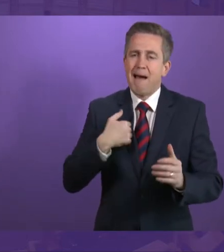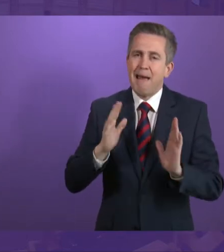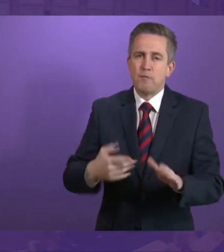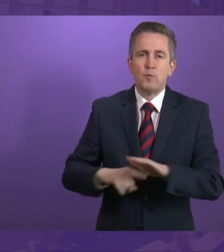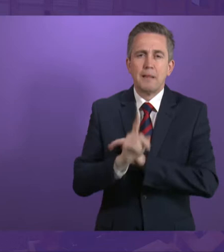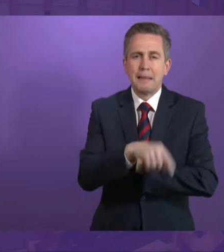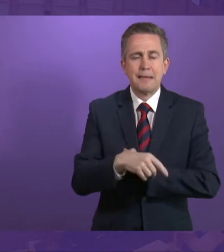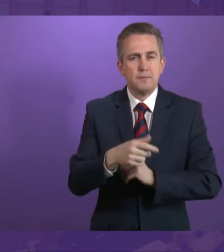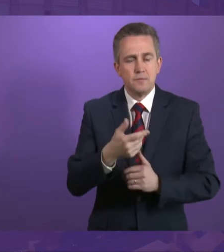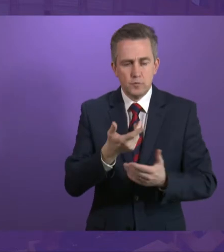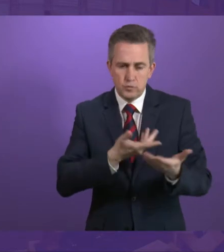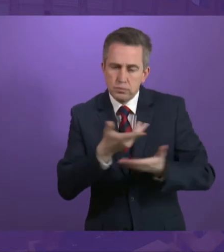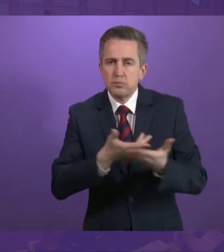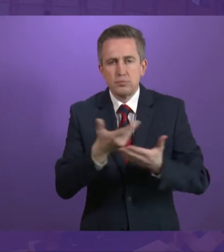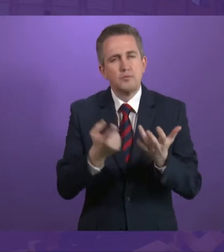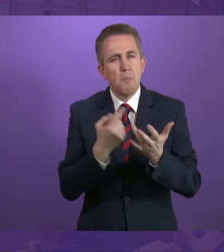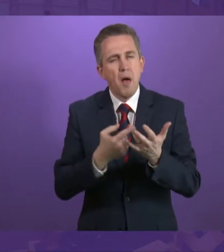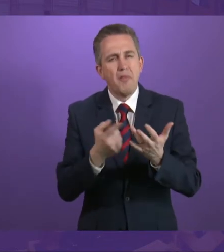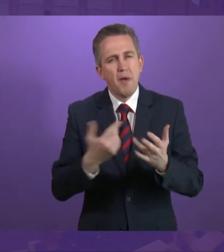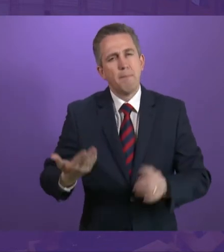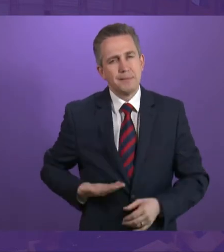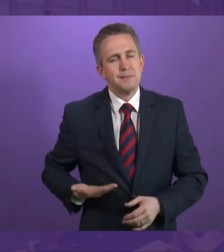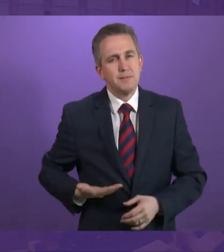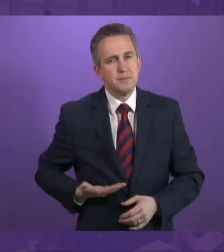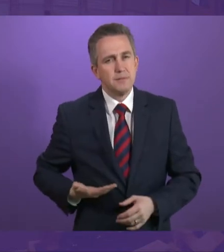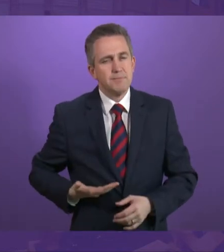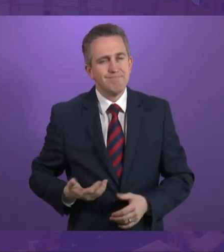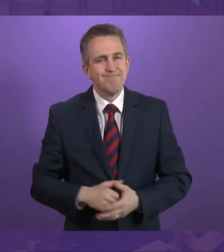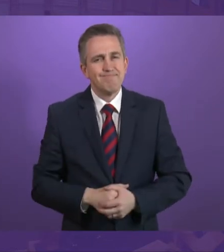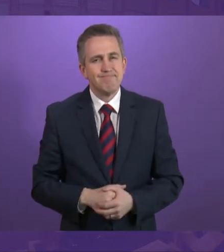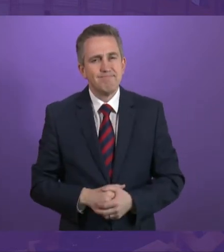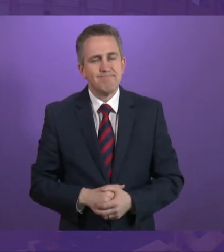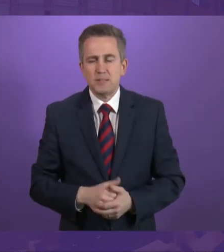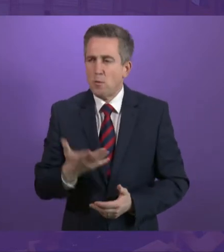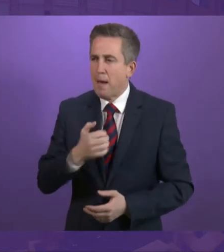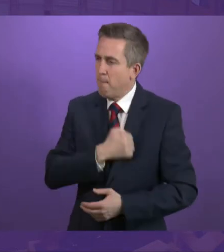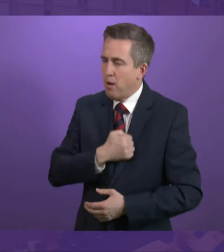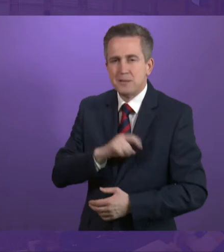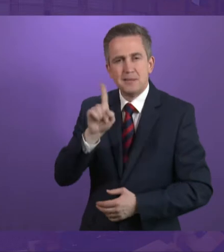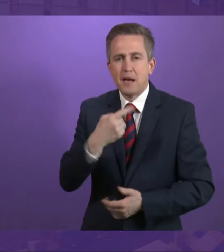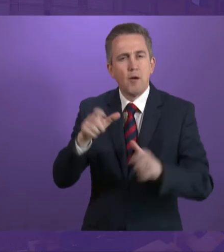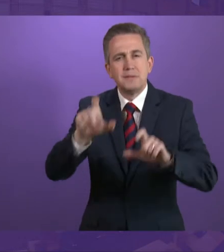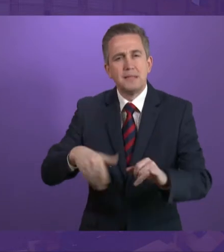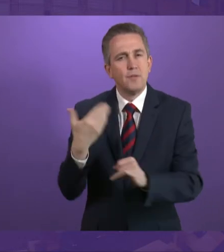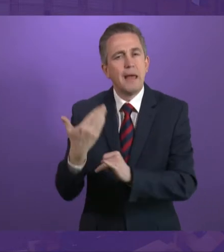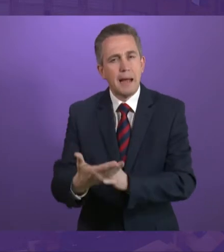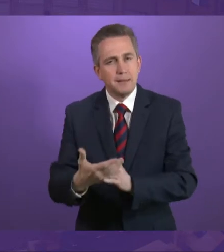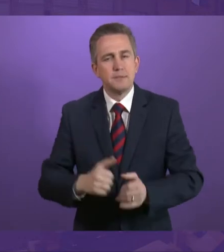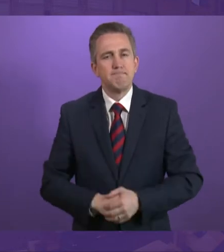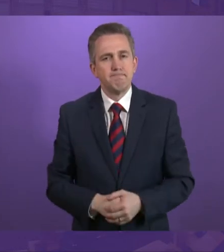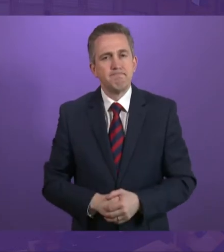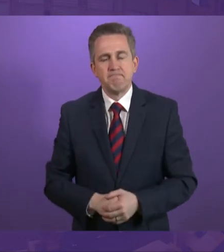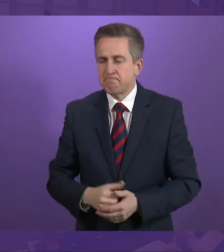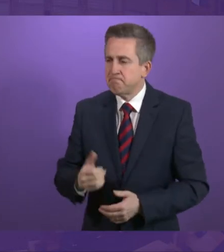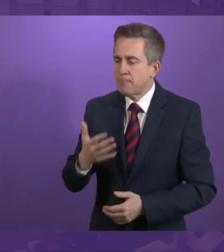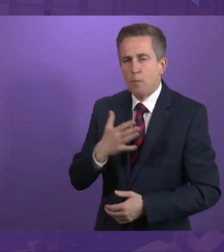discuss later on this afternoon that I will be involved in. So apologies for that. I'd like to thank